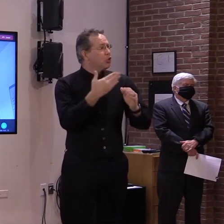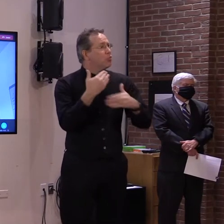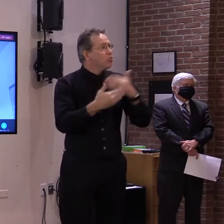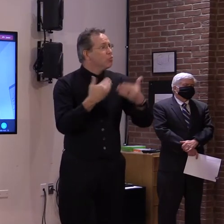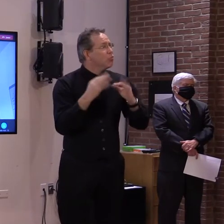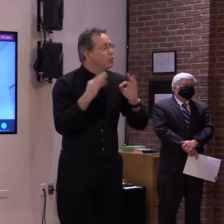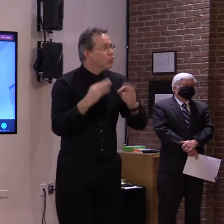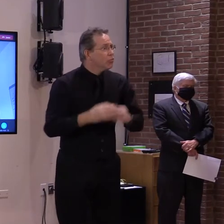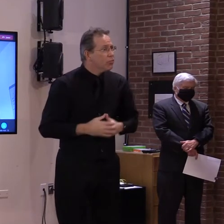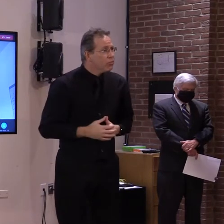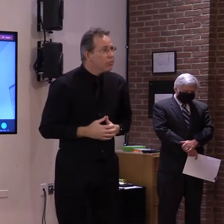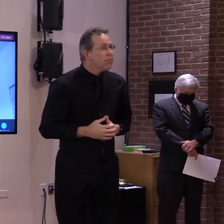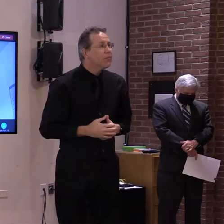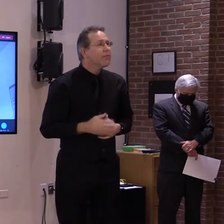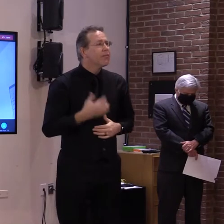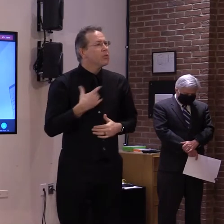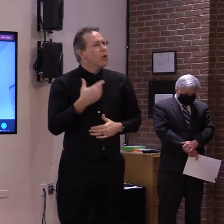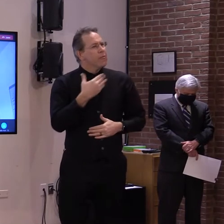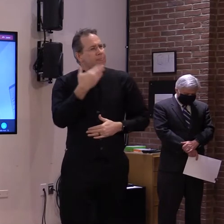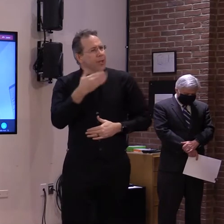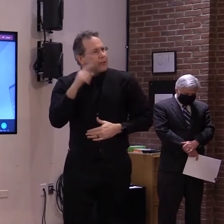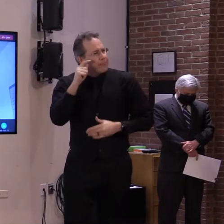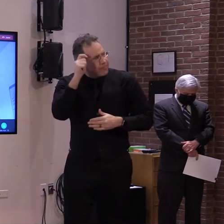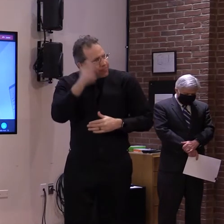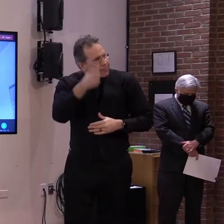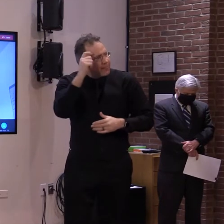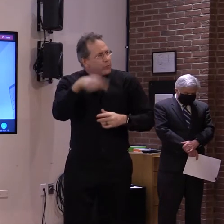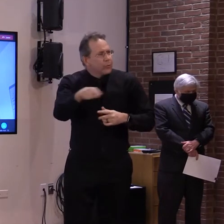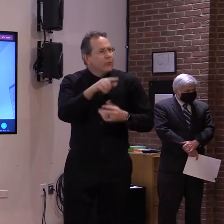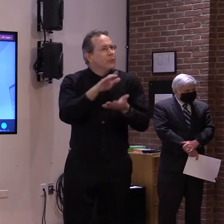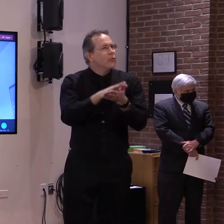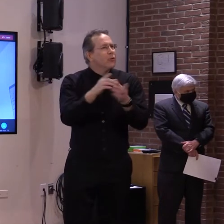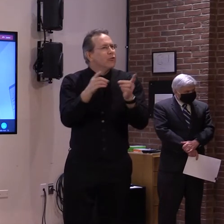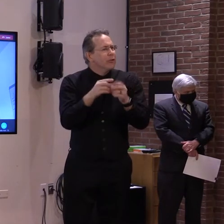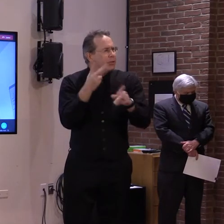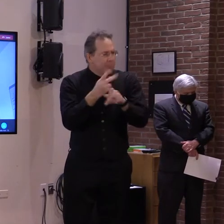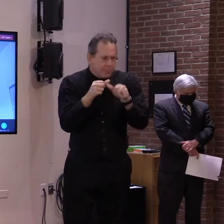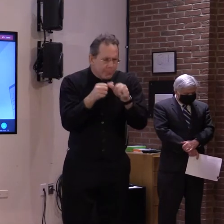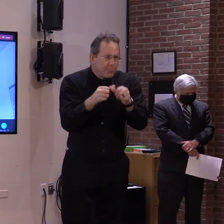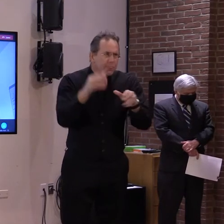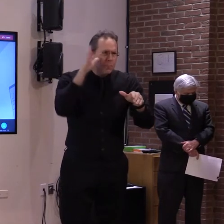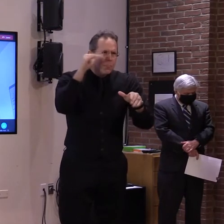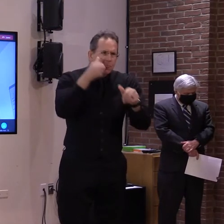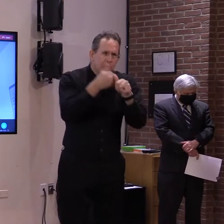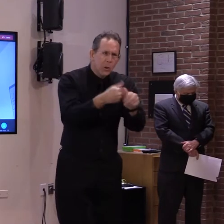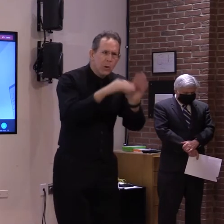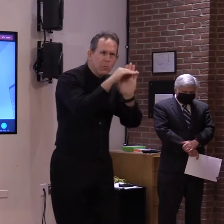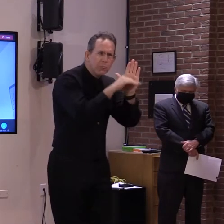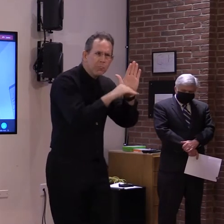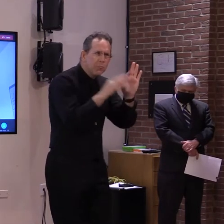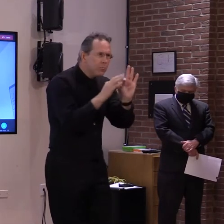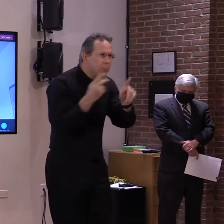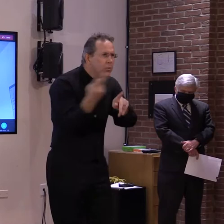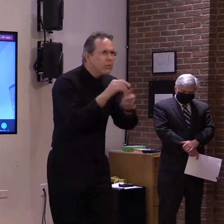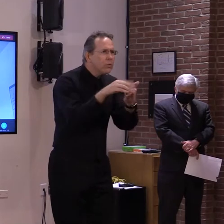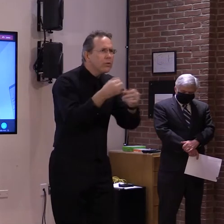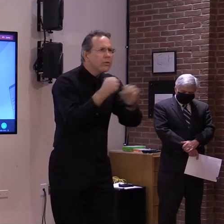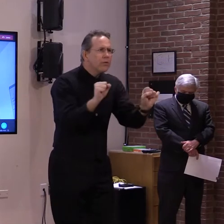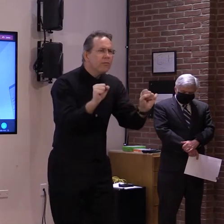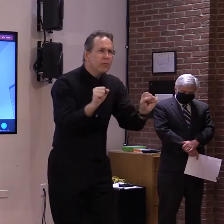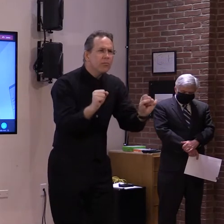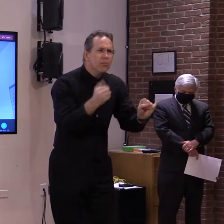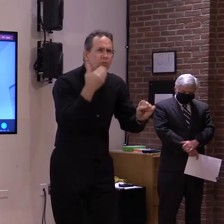credit for doing their part to prevent the spread of the virus. In addition, our epidemiological data continues to show